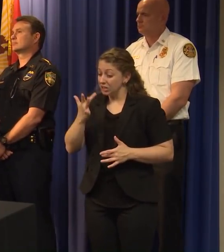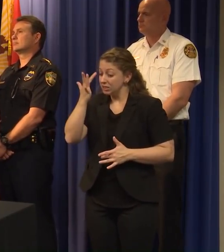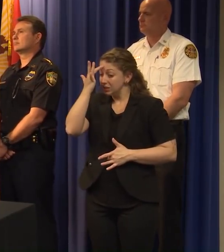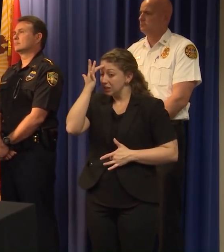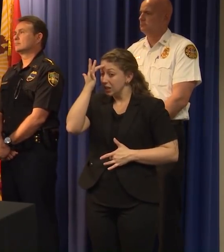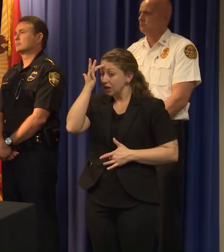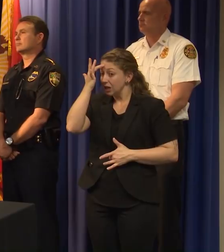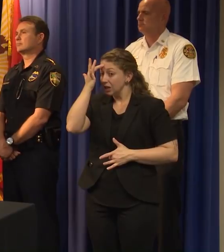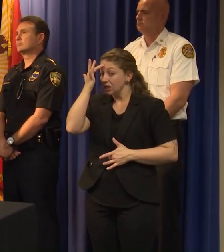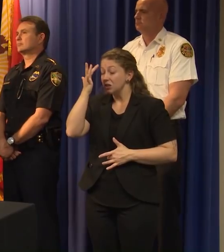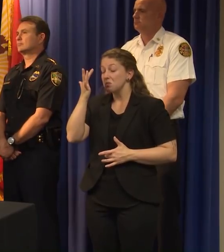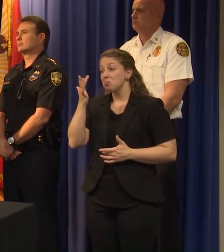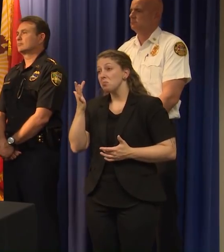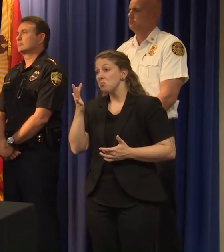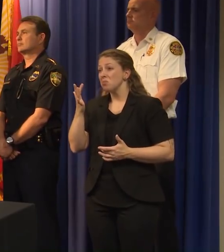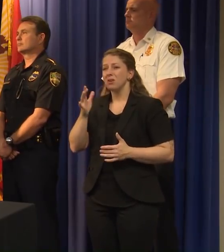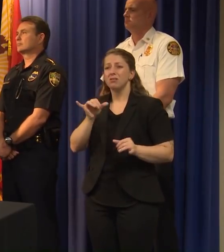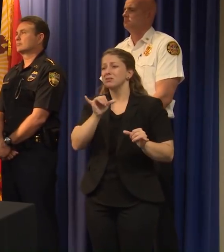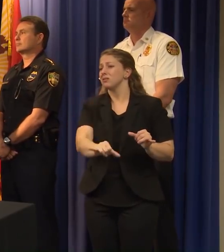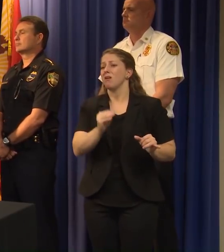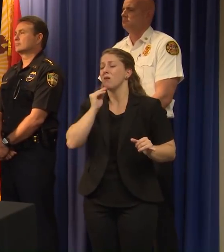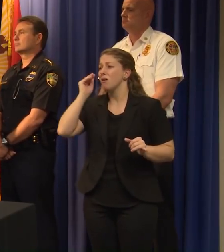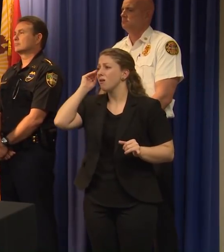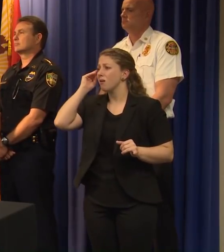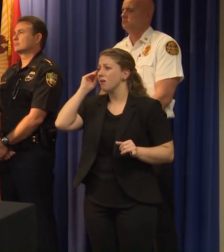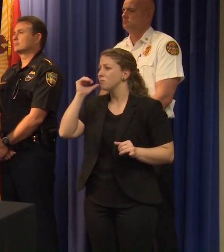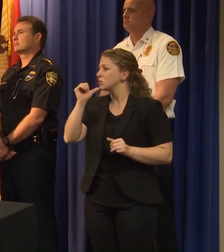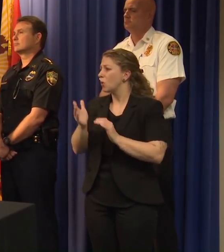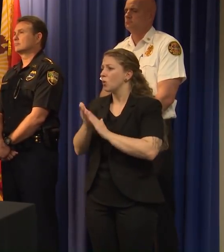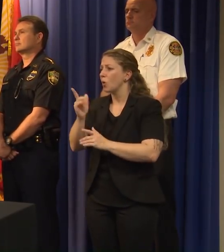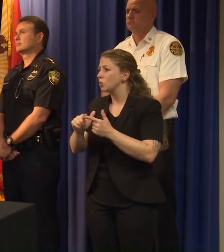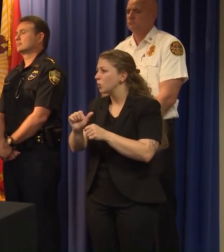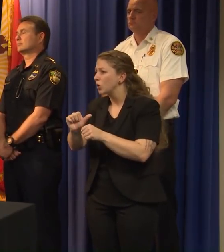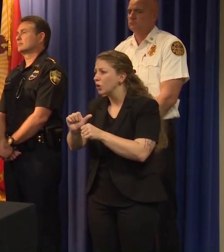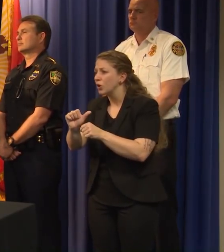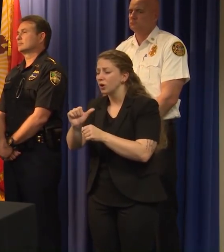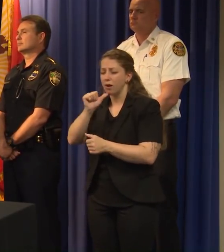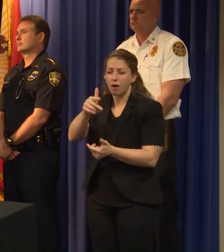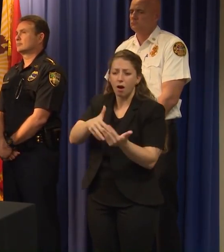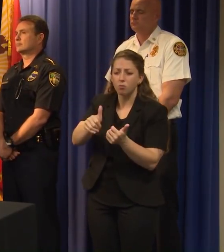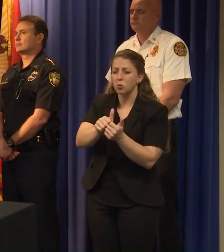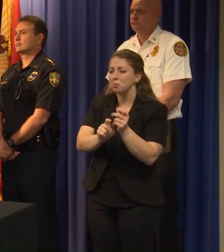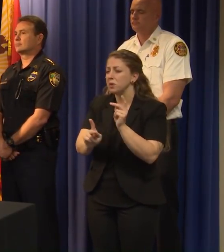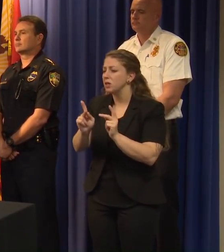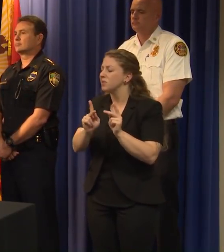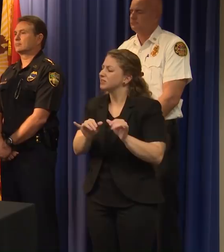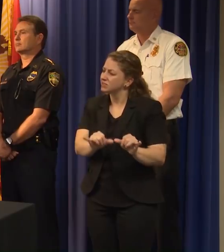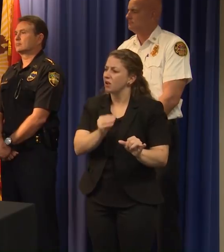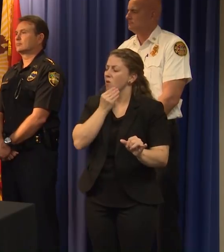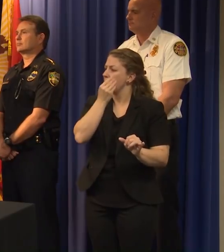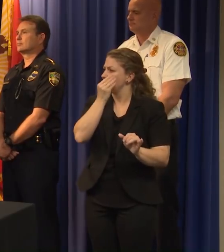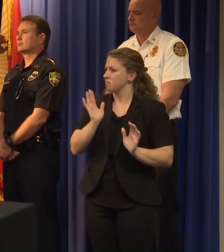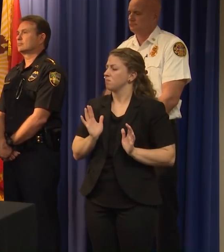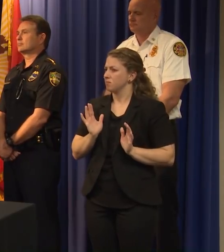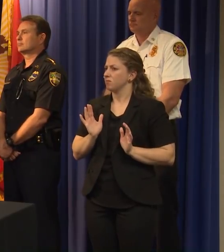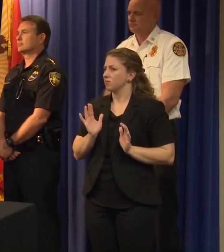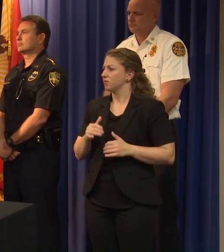symptoms, just stay home. I mean, don't go to work. Don't go, don't go around people. Um, and, uh,